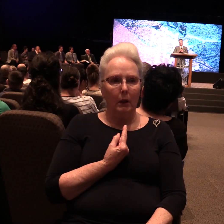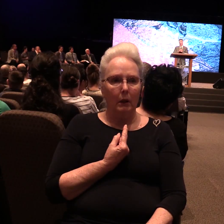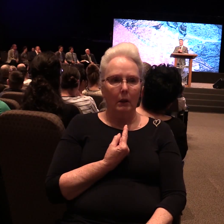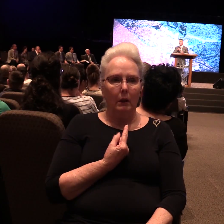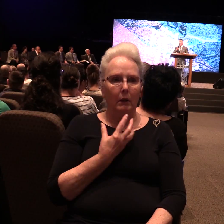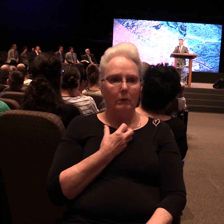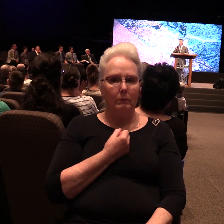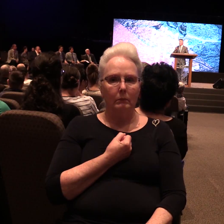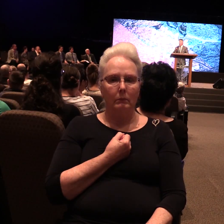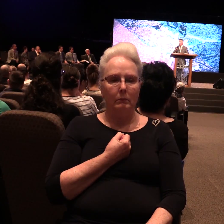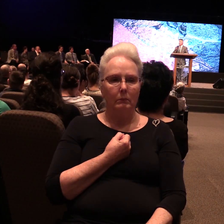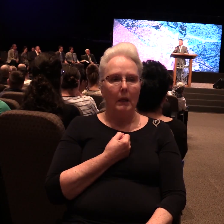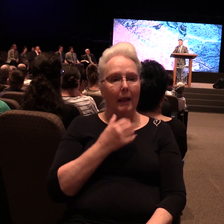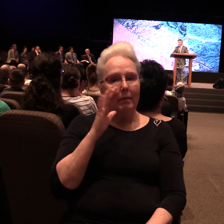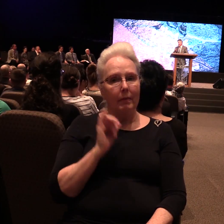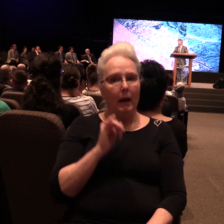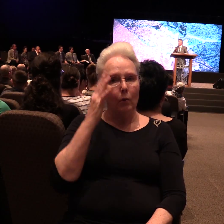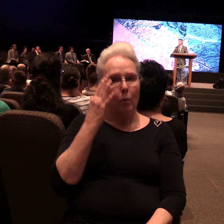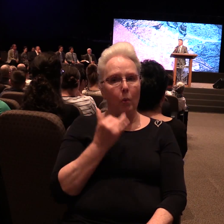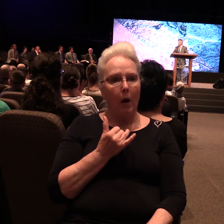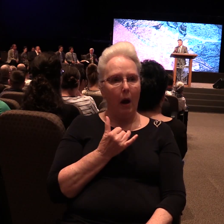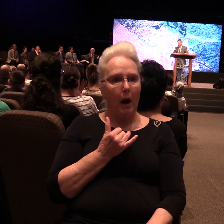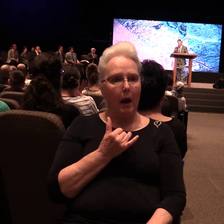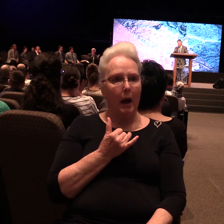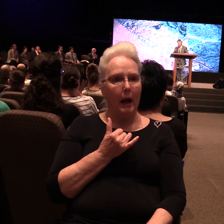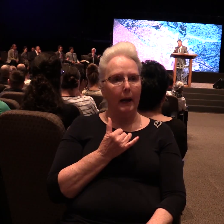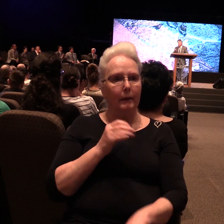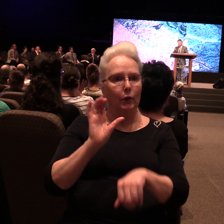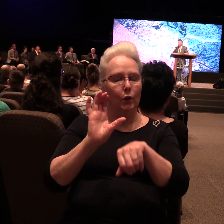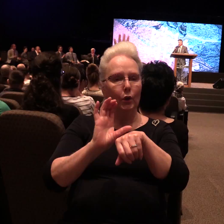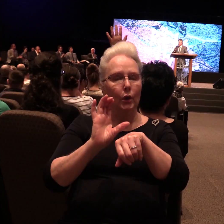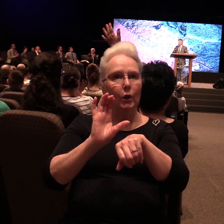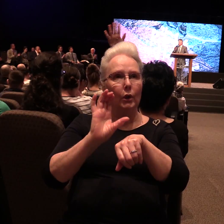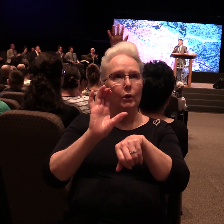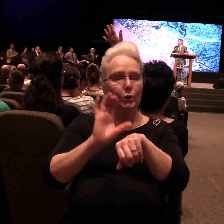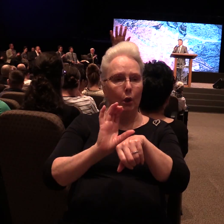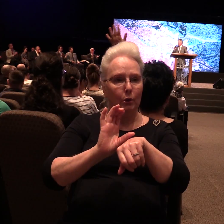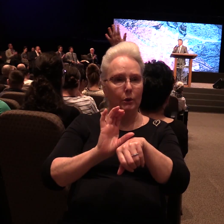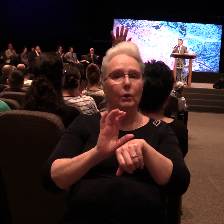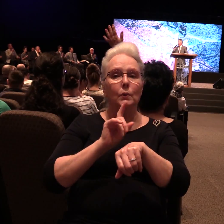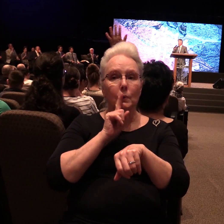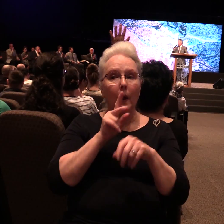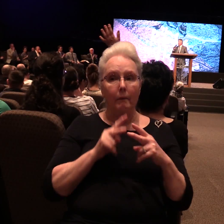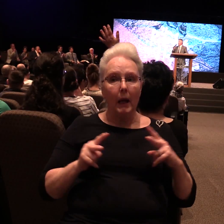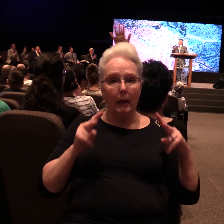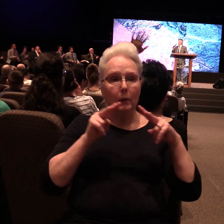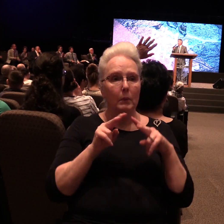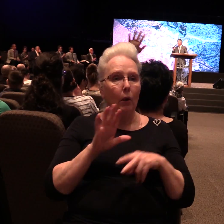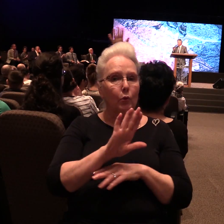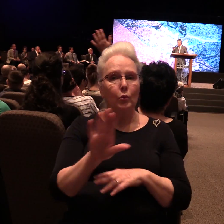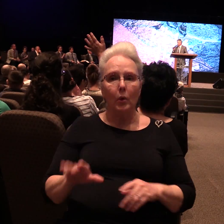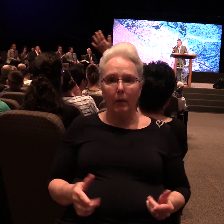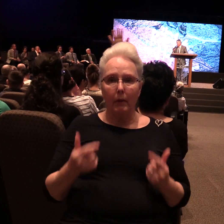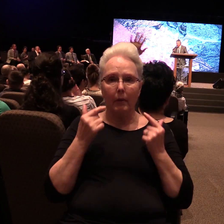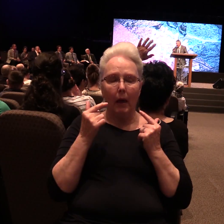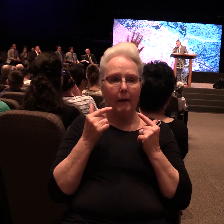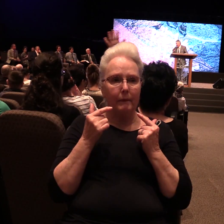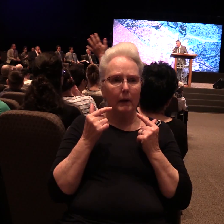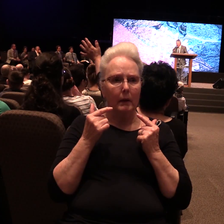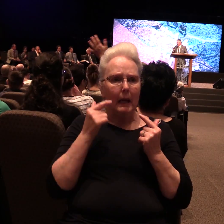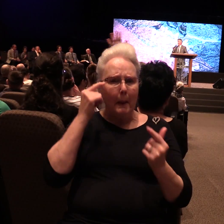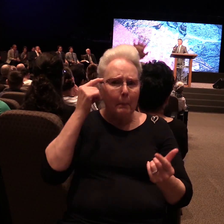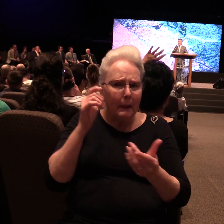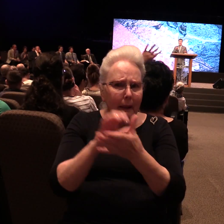That's why the body of Christ is so valuable in your life. Because there's something about when believers come